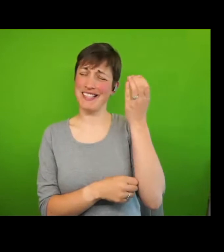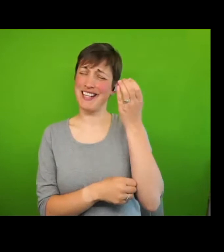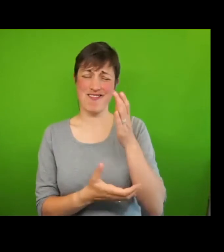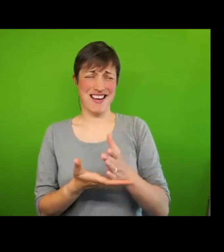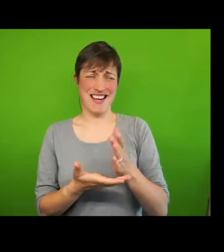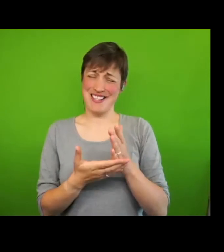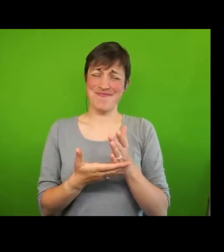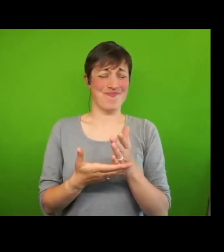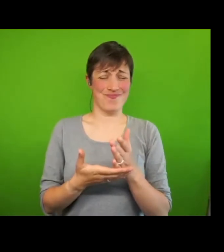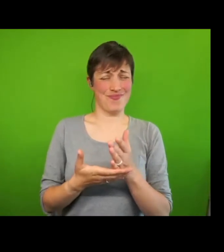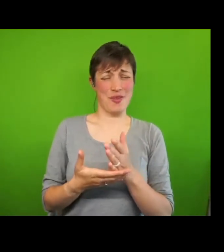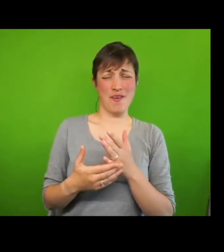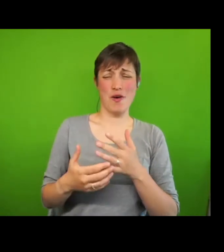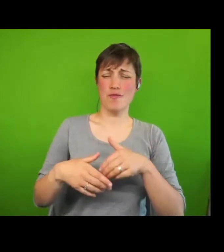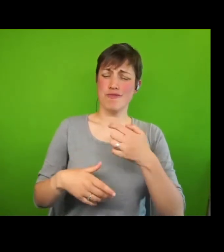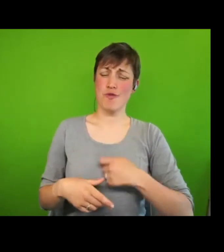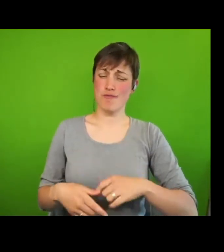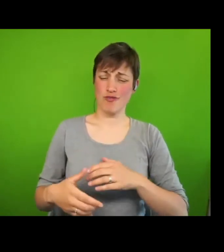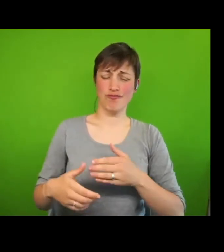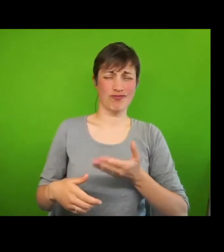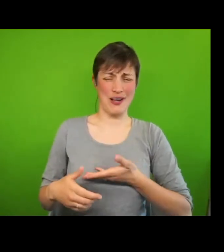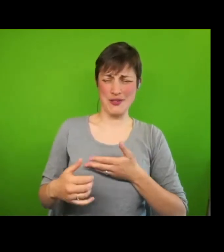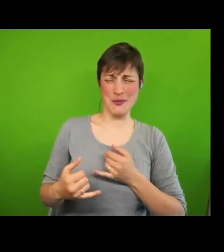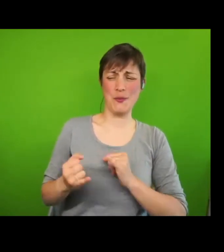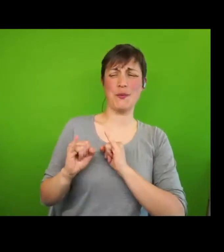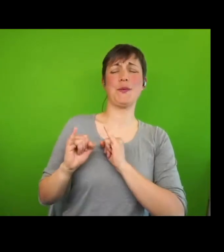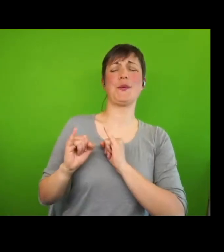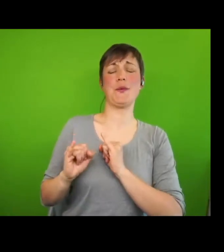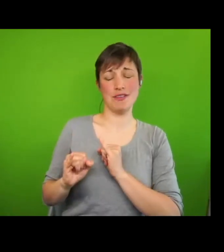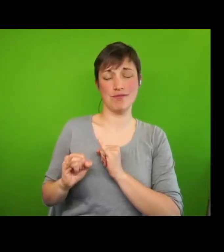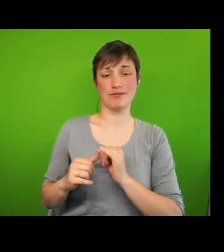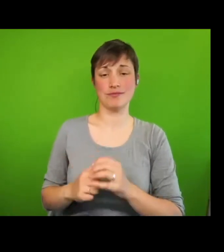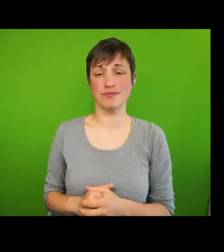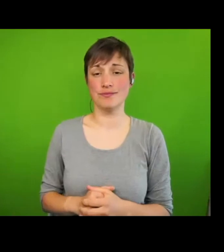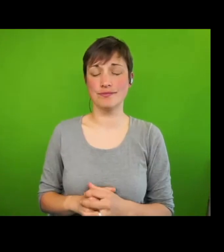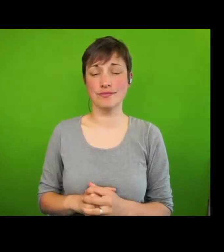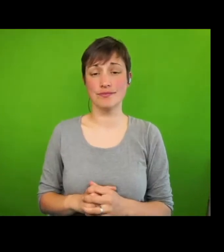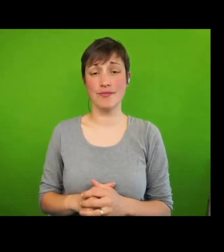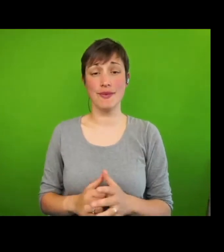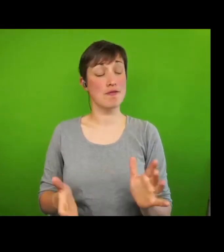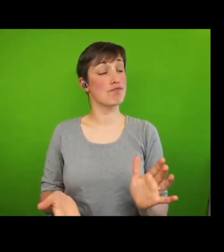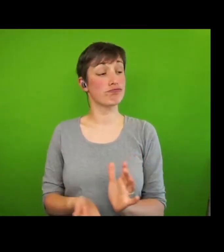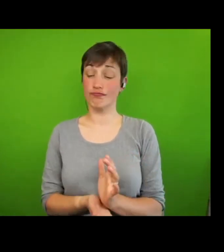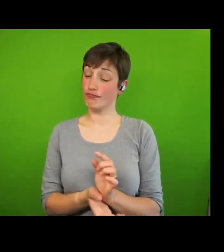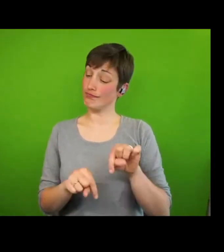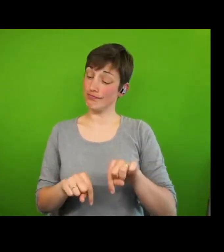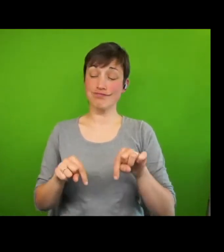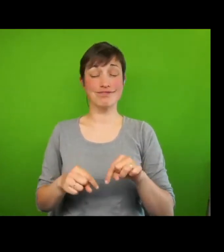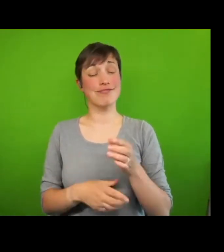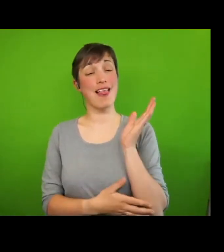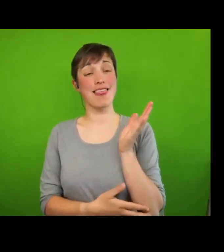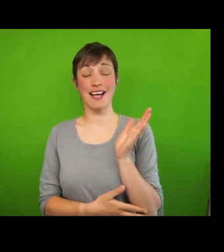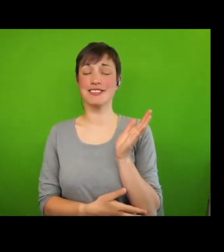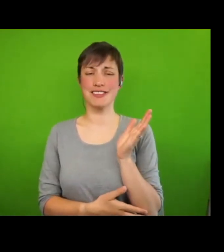now faced with the so-called Bill of Rights. It's us particularly pleasing to be asked to give this lecture, albeit